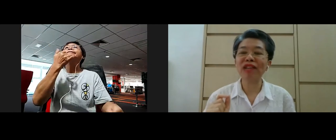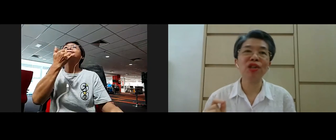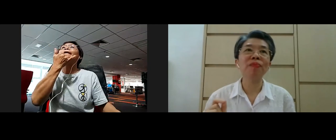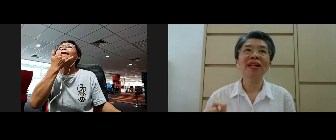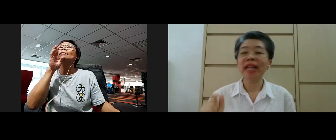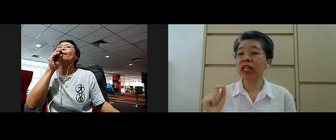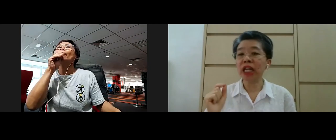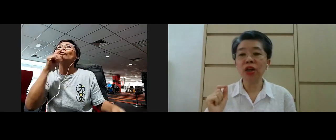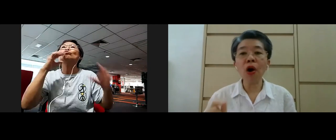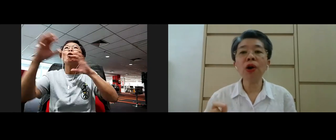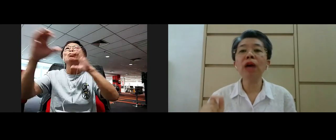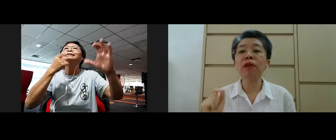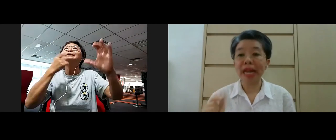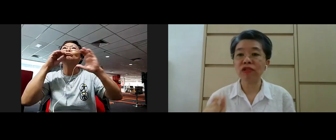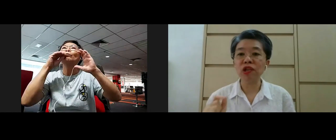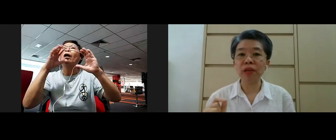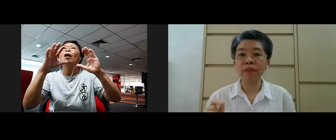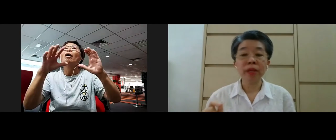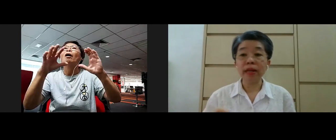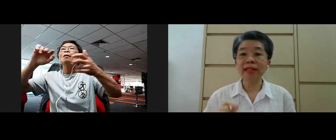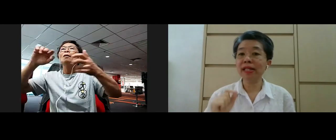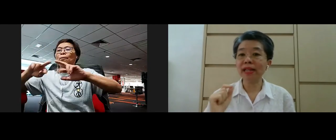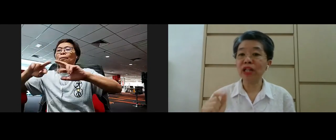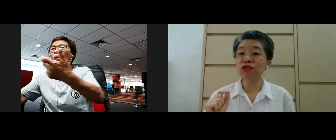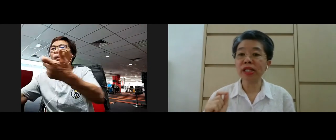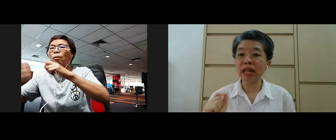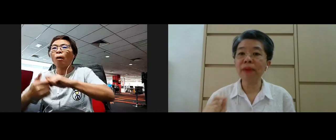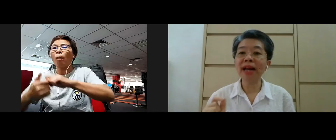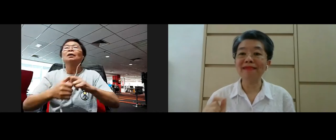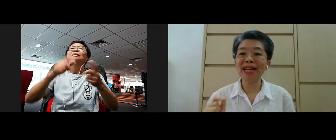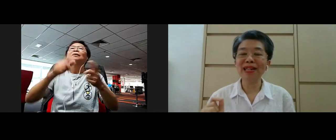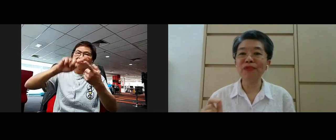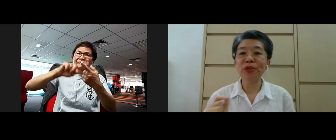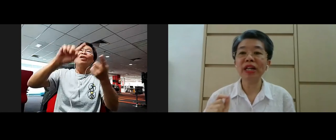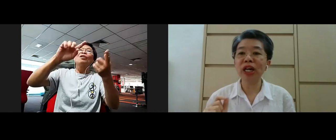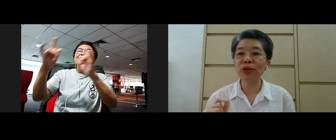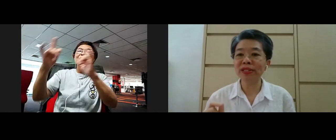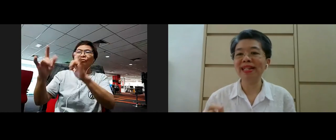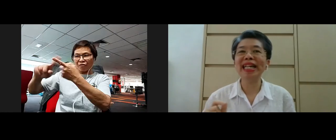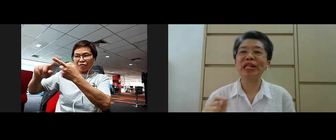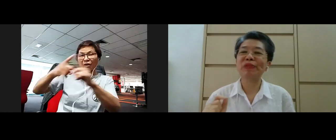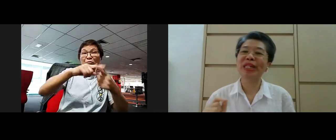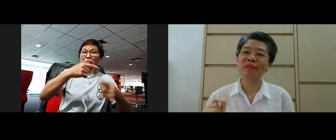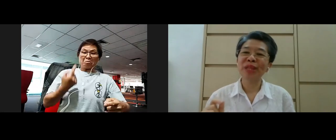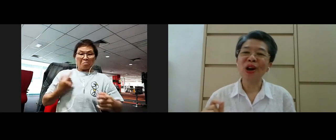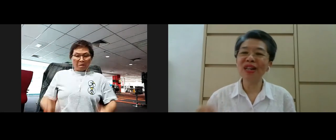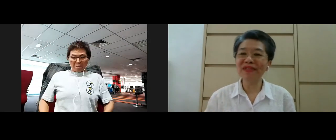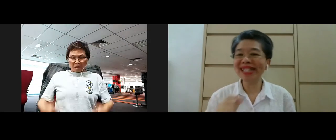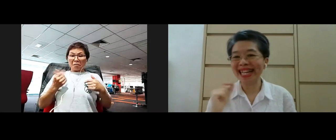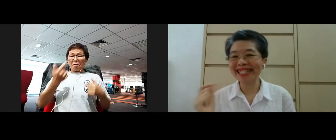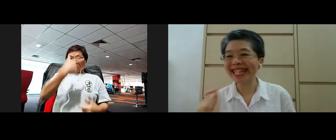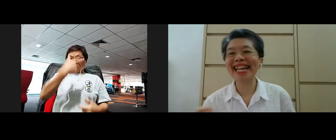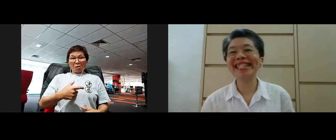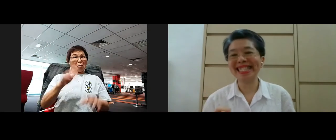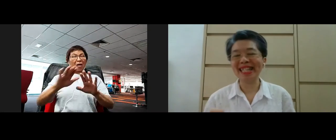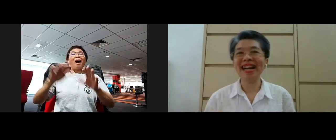communication and in all our relationship this is the interesting part we don't live alone in this world all